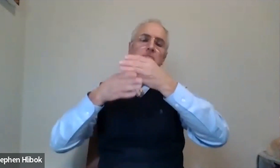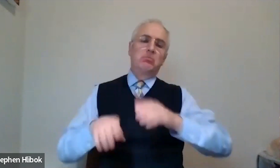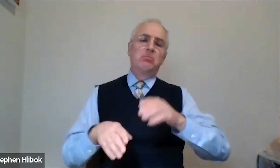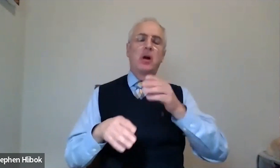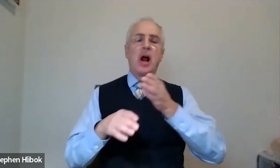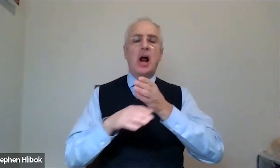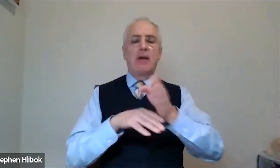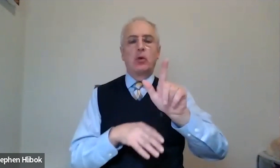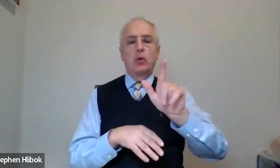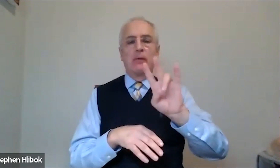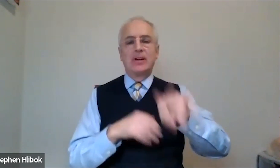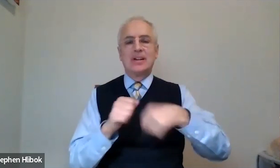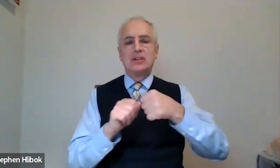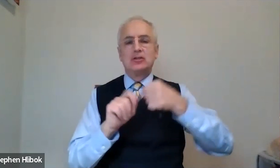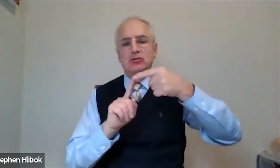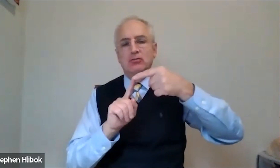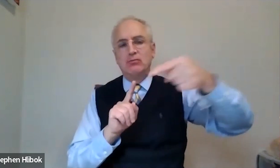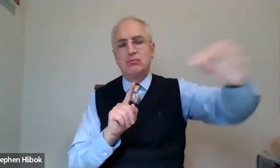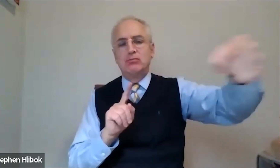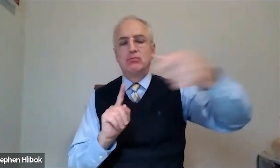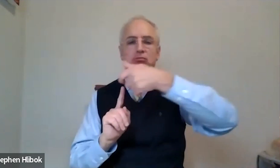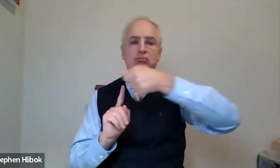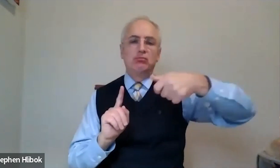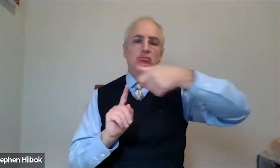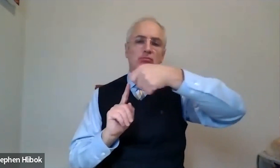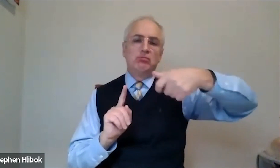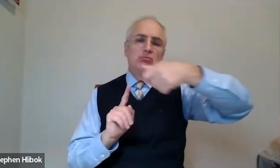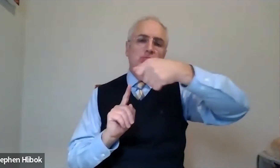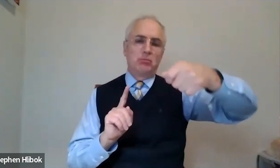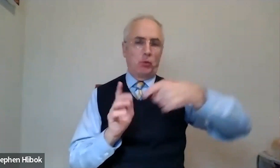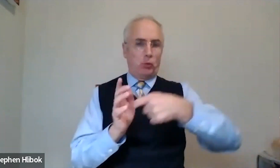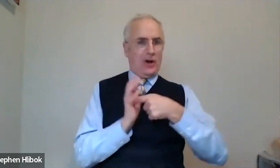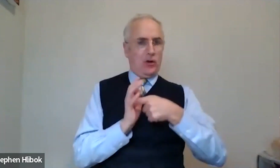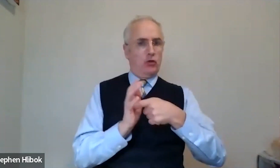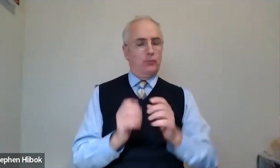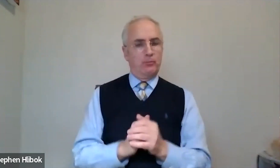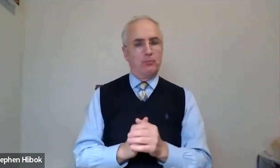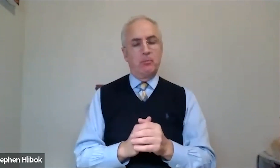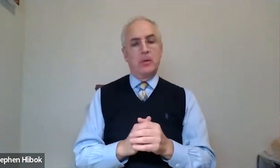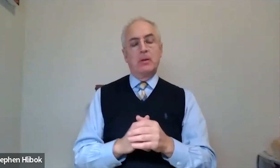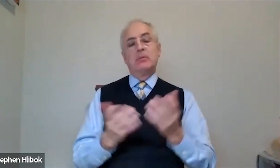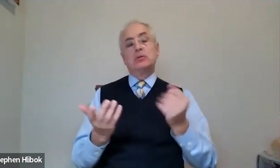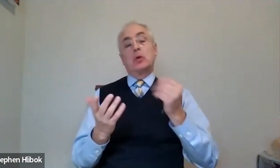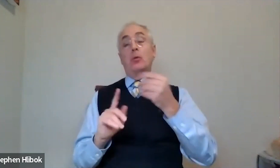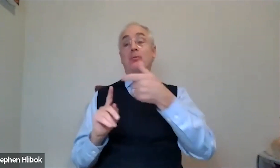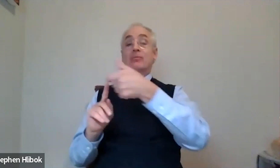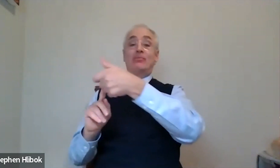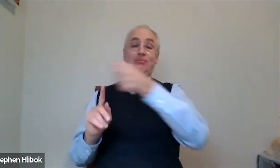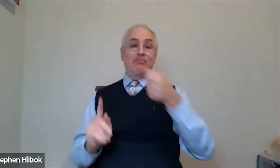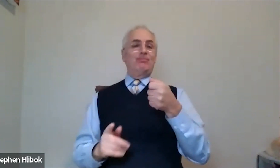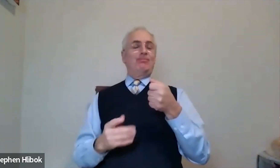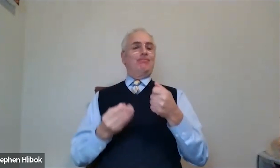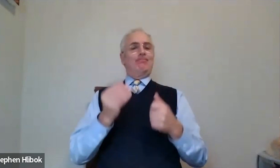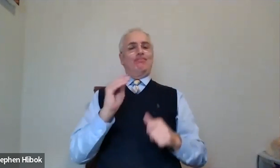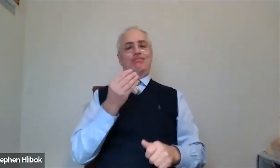from that account, that required minimum distribution. And it's required for a period of years.